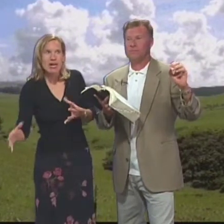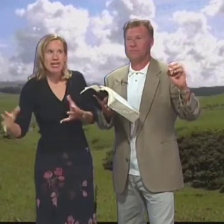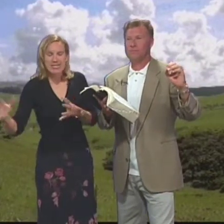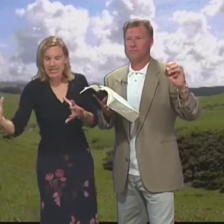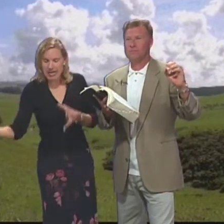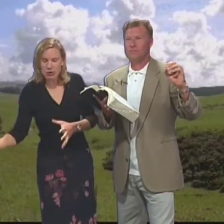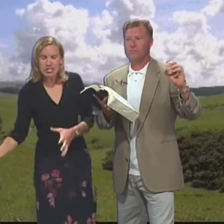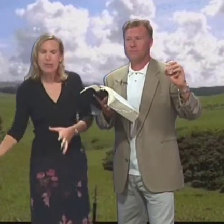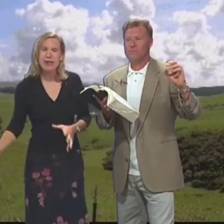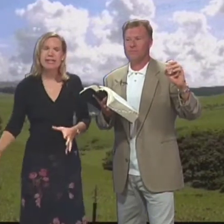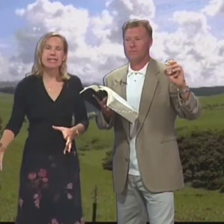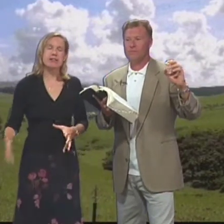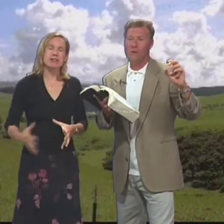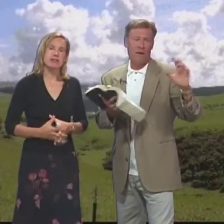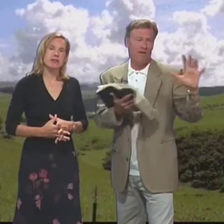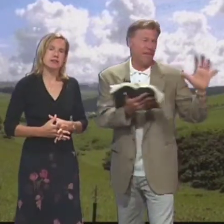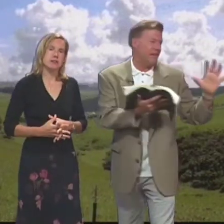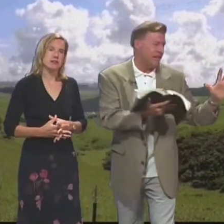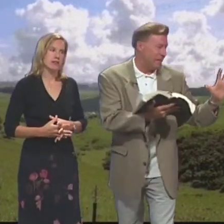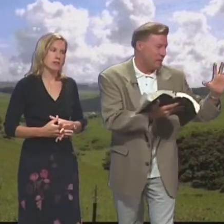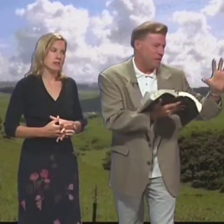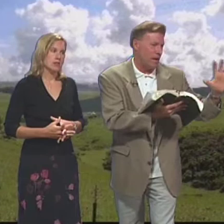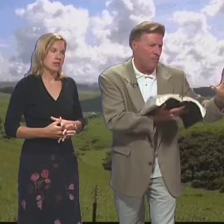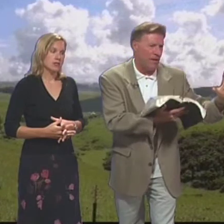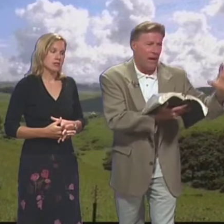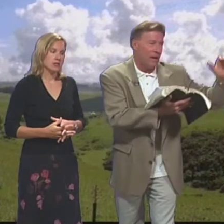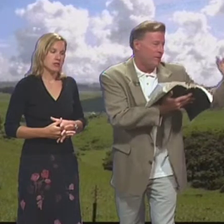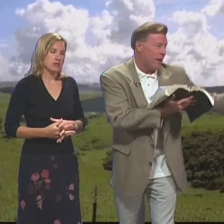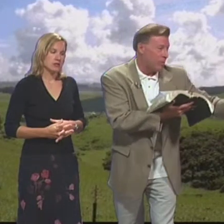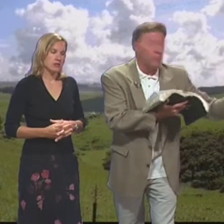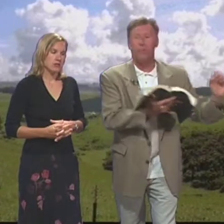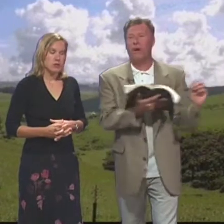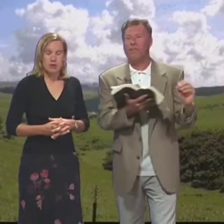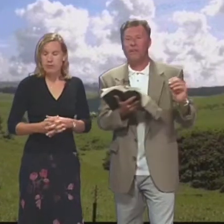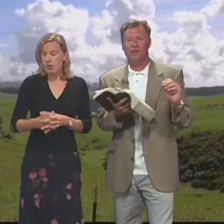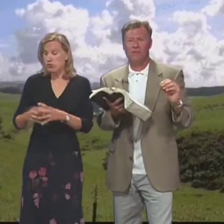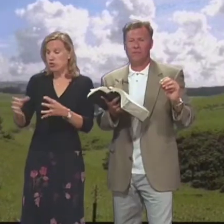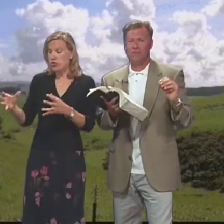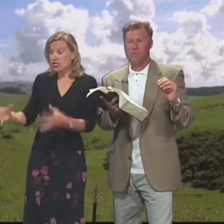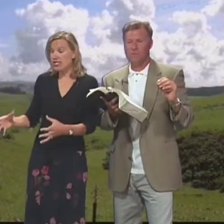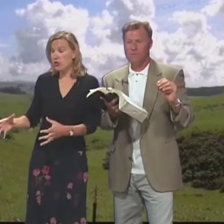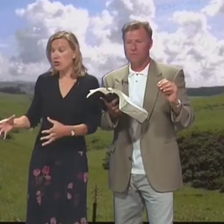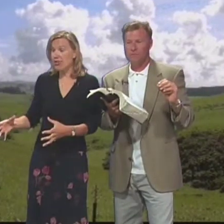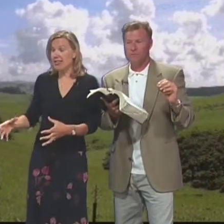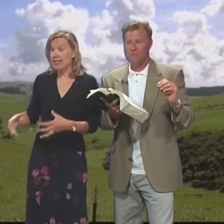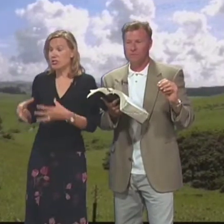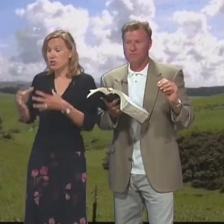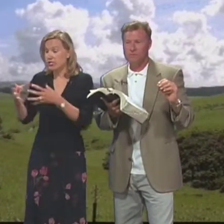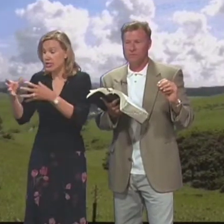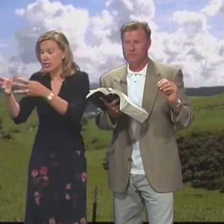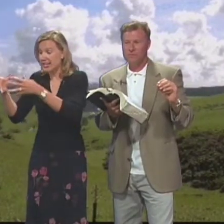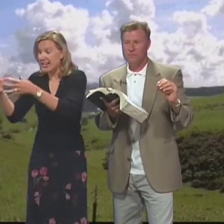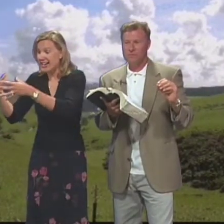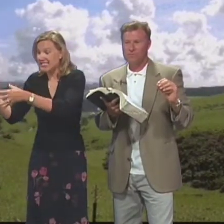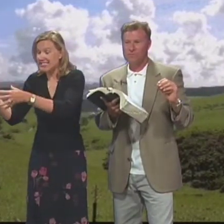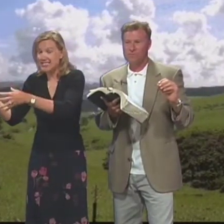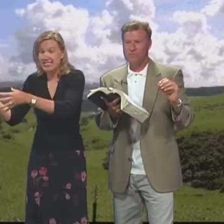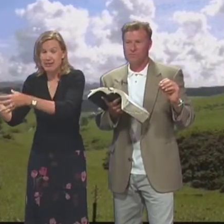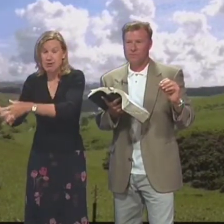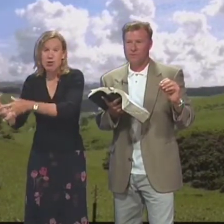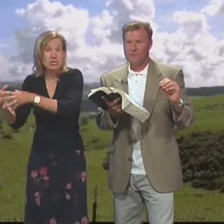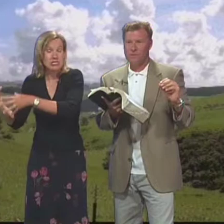necesitamos Hacer estas cosas por aquí Well I don't feel any Leading towards helping You know that group Or whatever Bueno yo no siento La dirección del Señor De